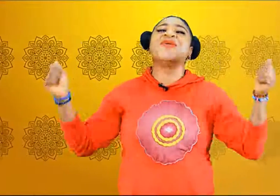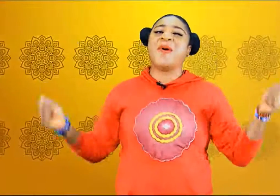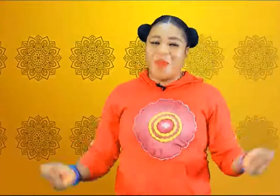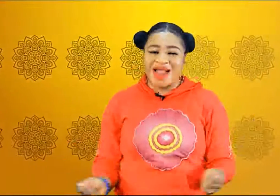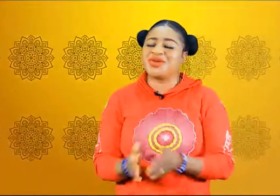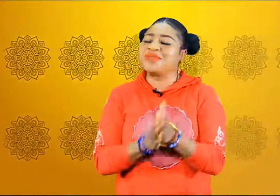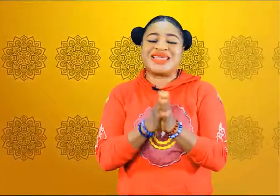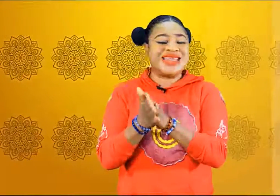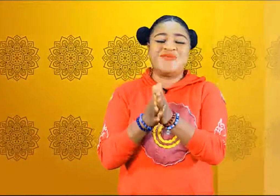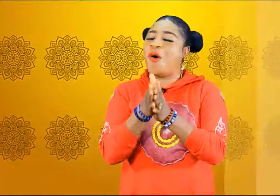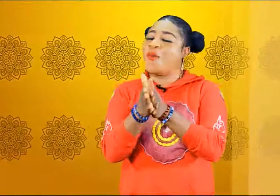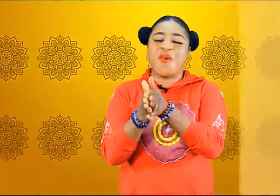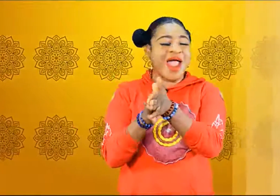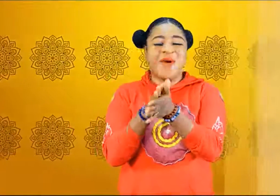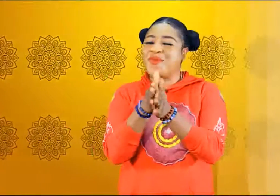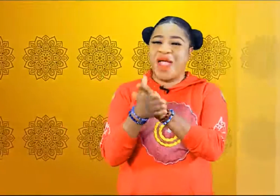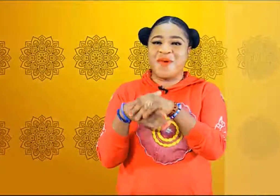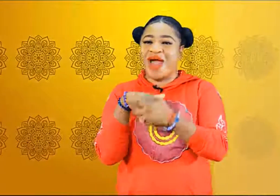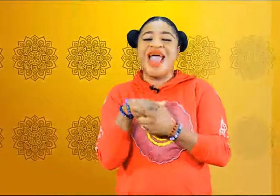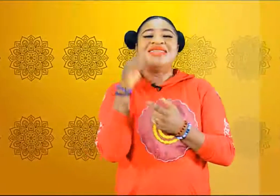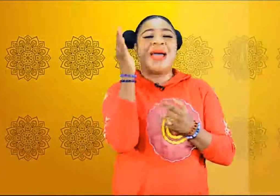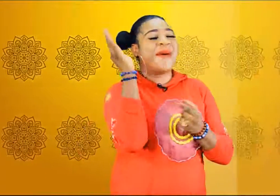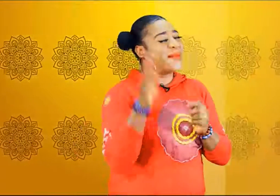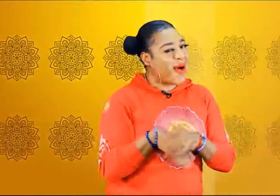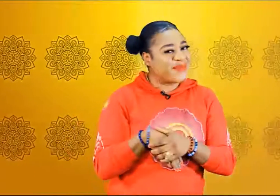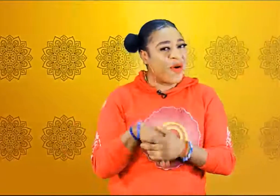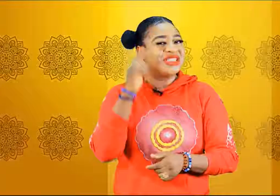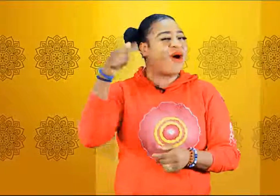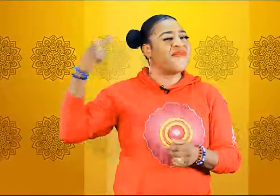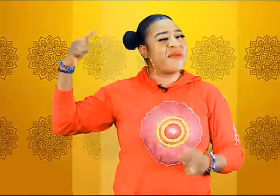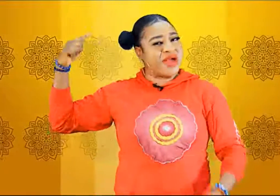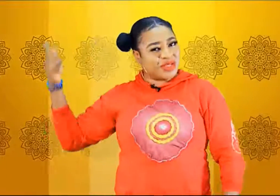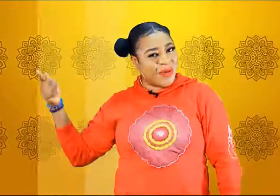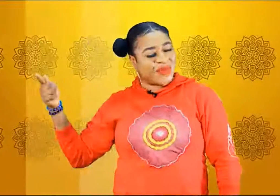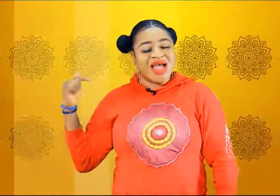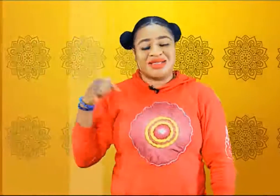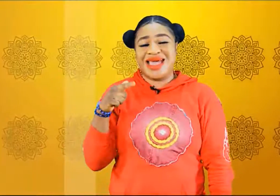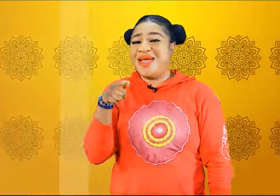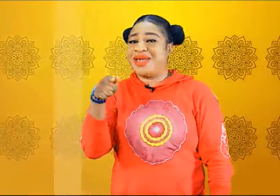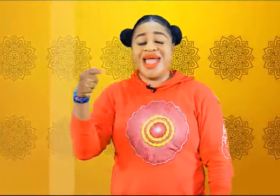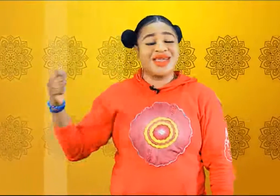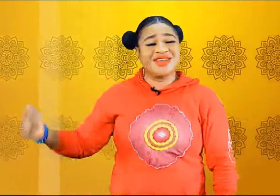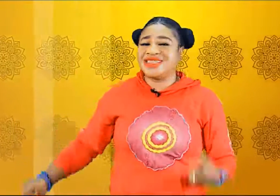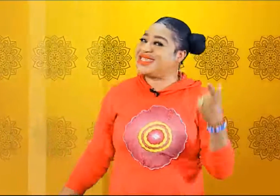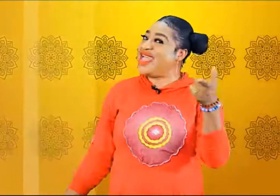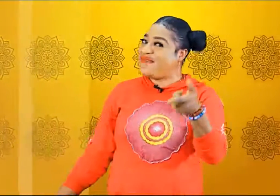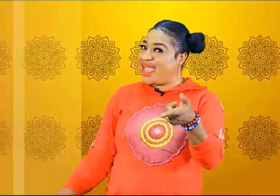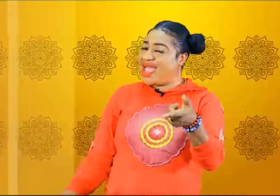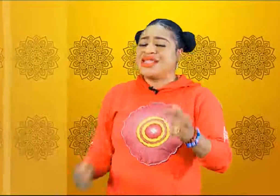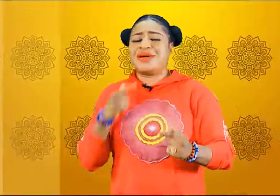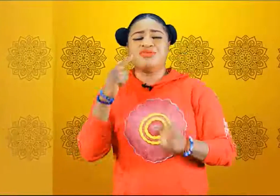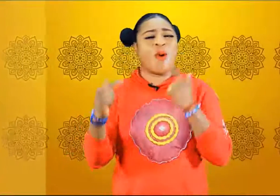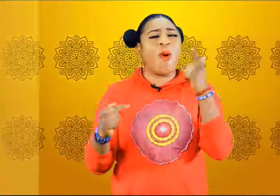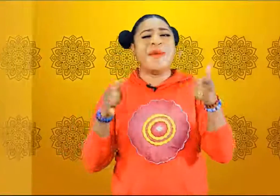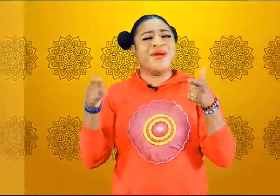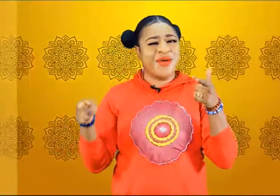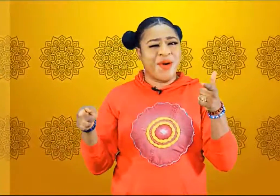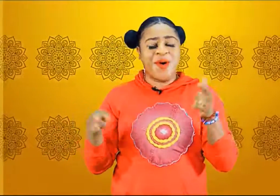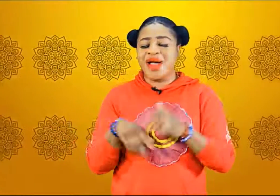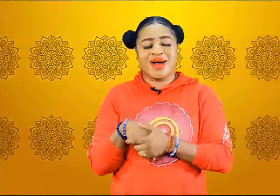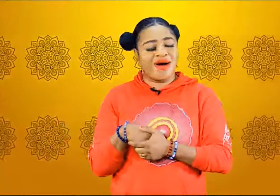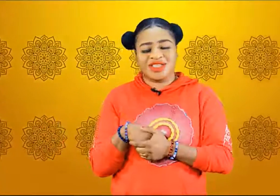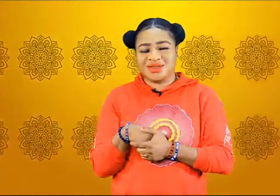gosh